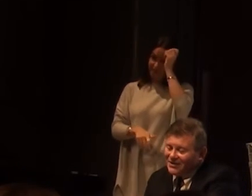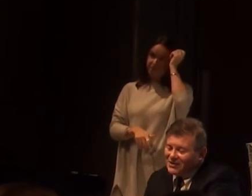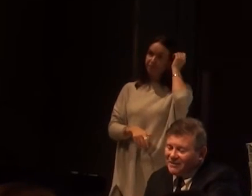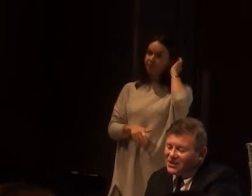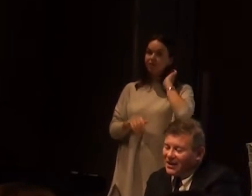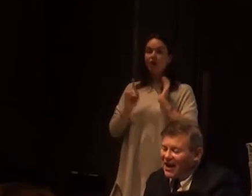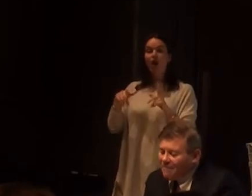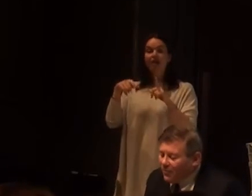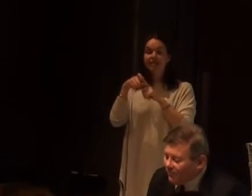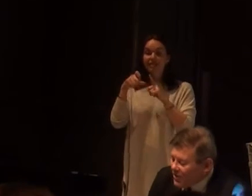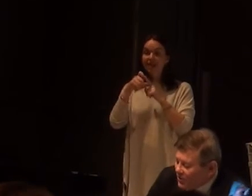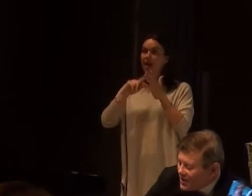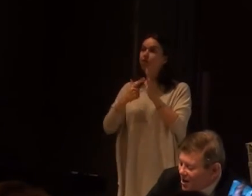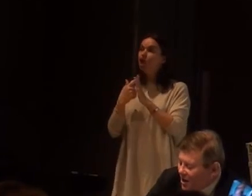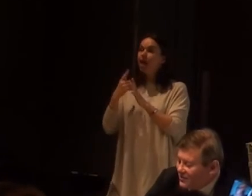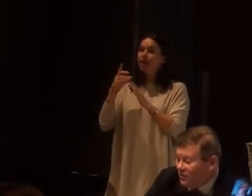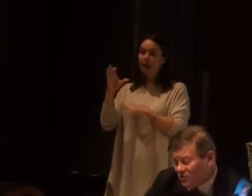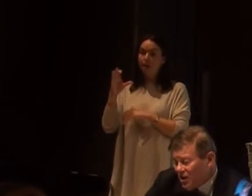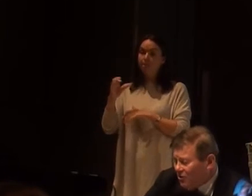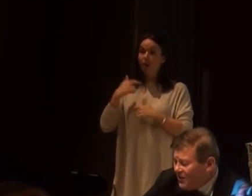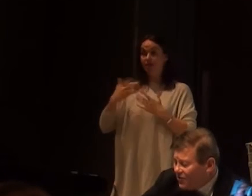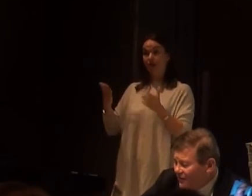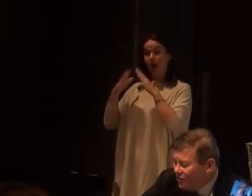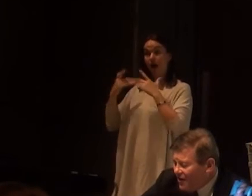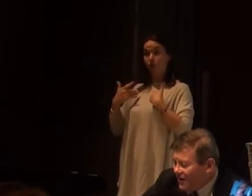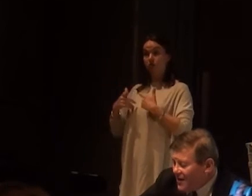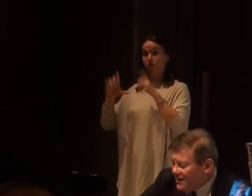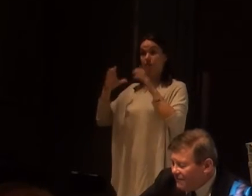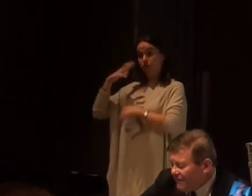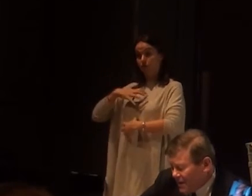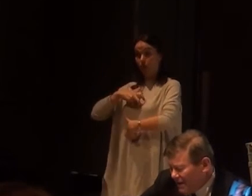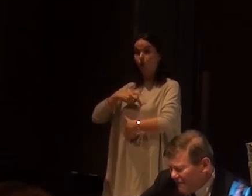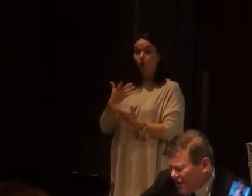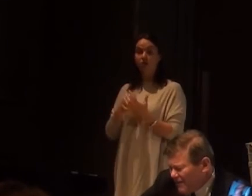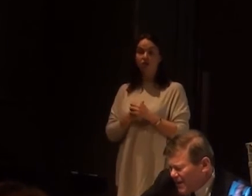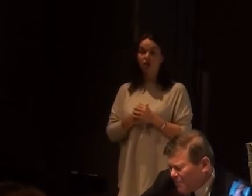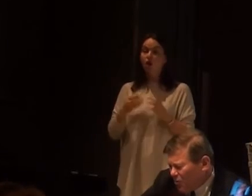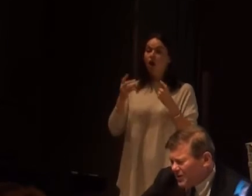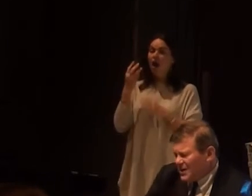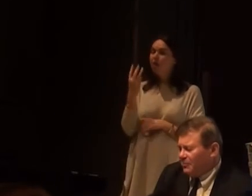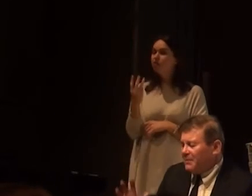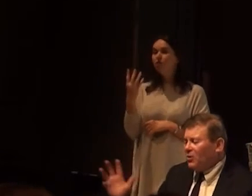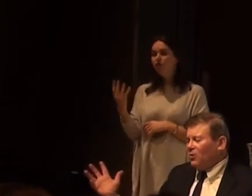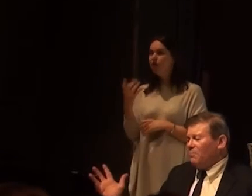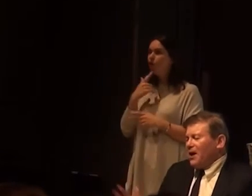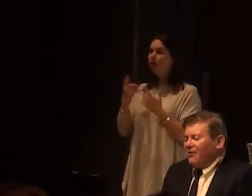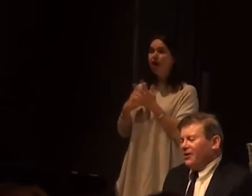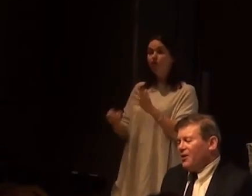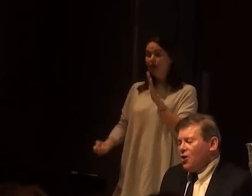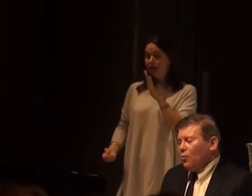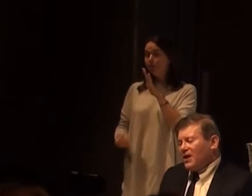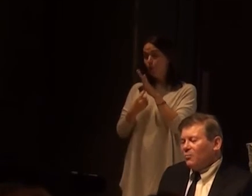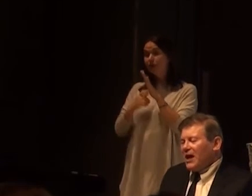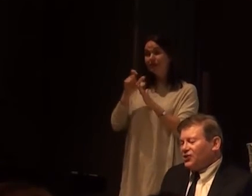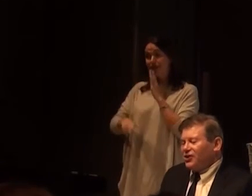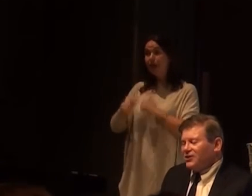Or, Dame Jane Campbell, who's in our House of Lords, along with three or four other very important disabled people. Or, Lord Byron.